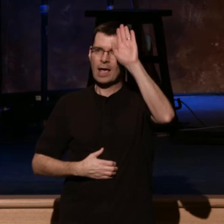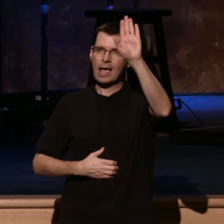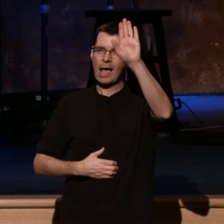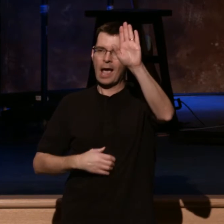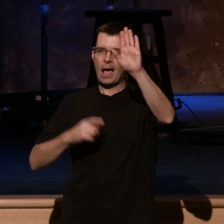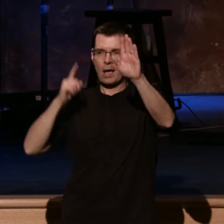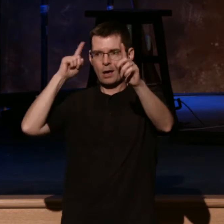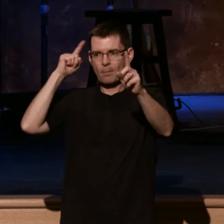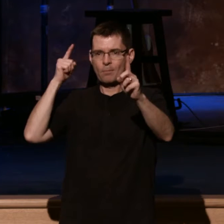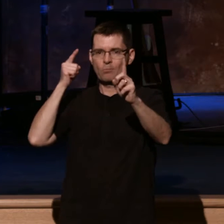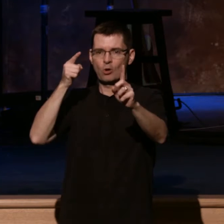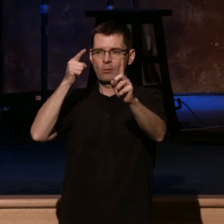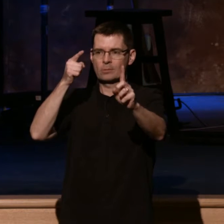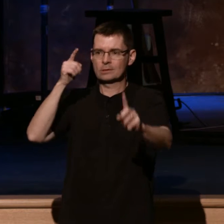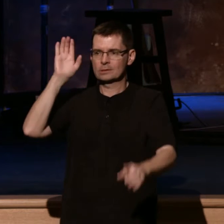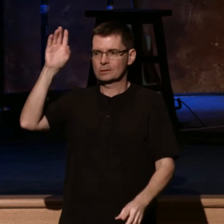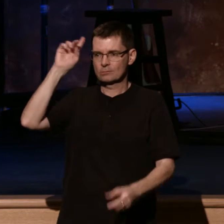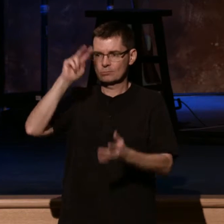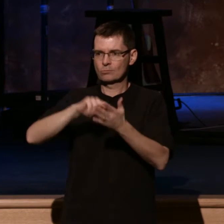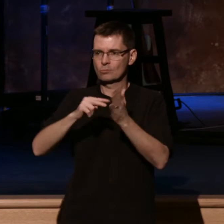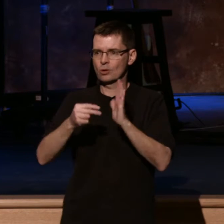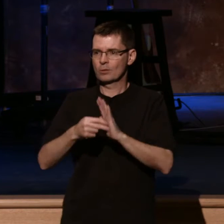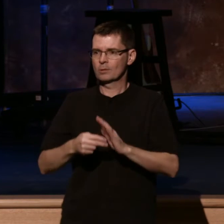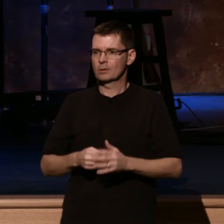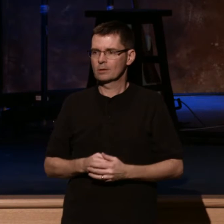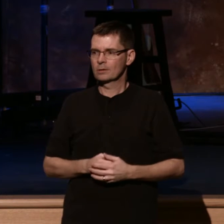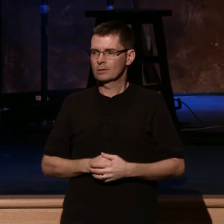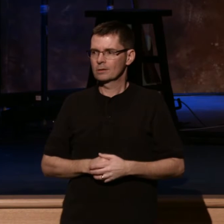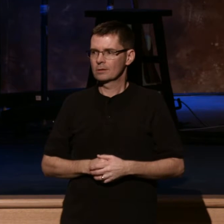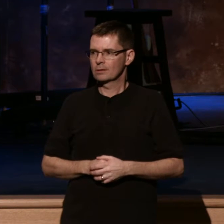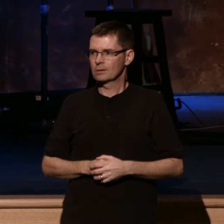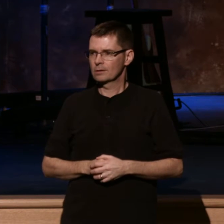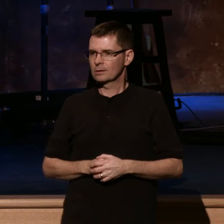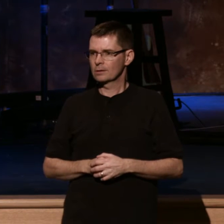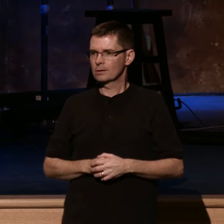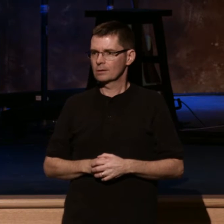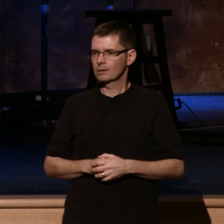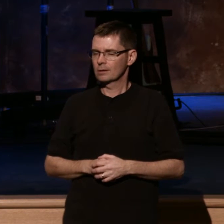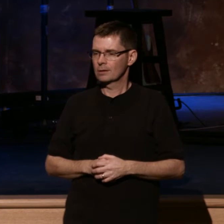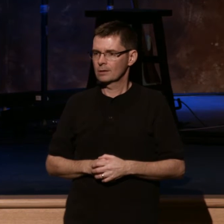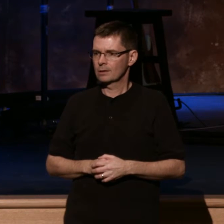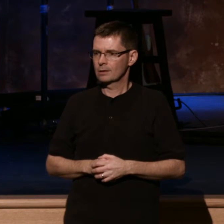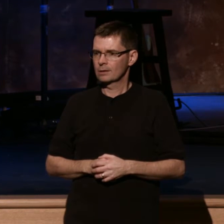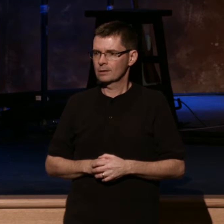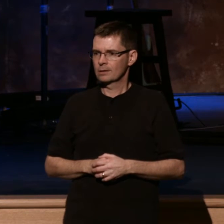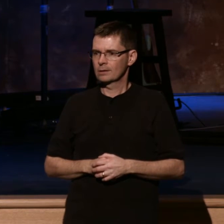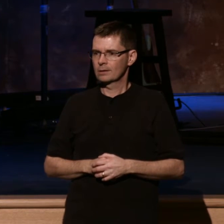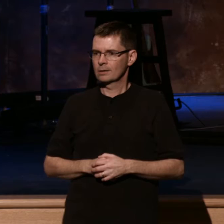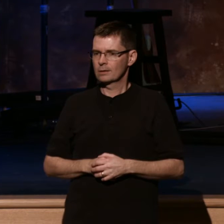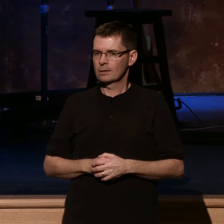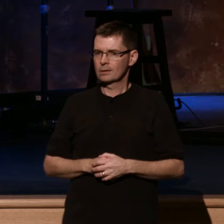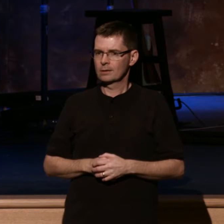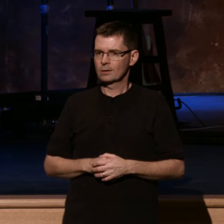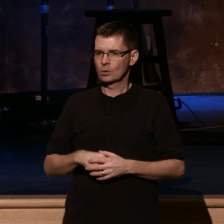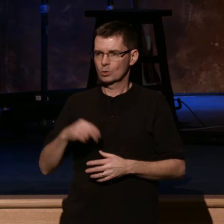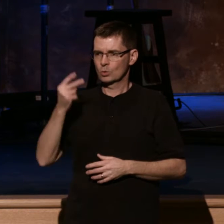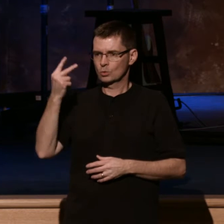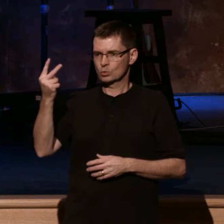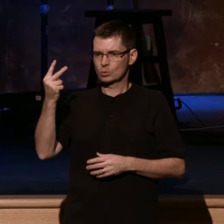So you may not have noticed. I didn't touch on it. Some of you wonder why you didn't hit on that. Well, here's the answer. There are two verses where we see a